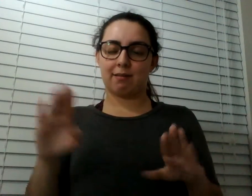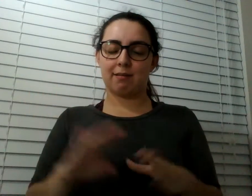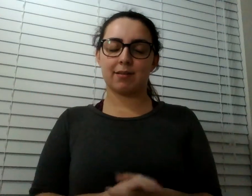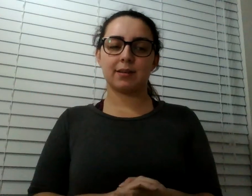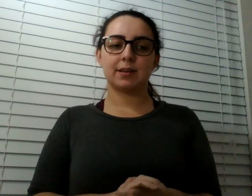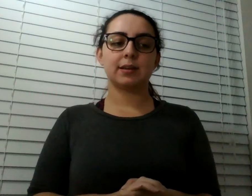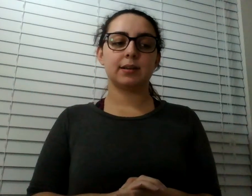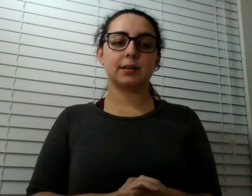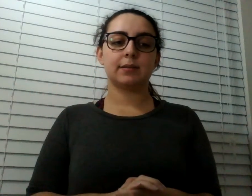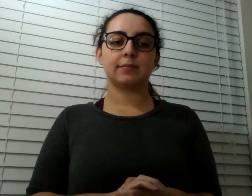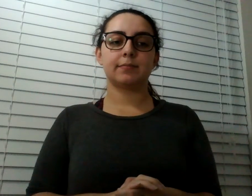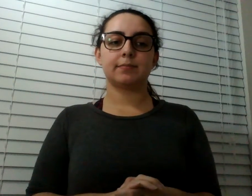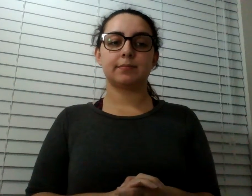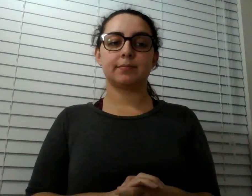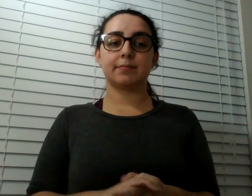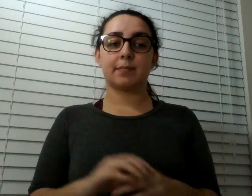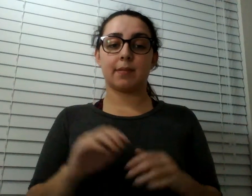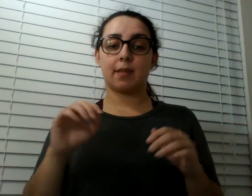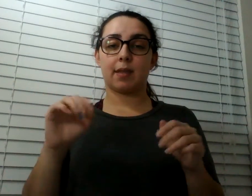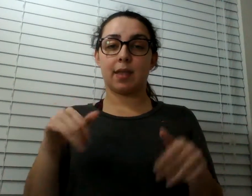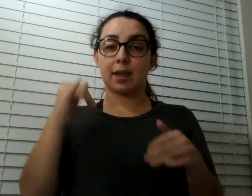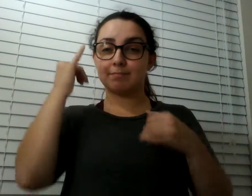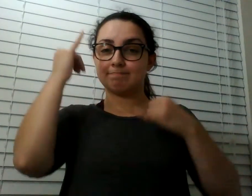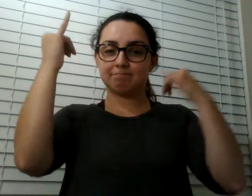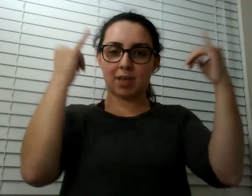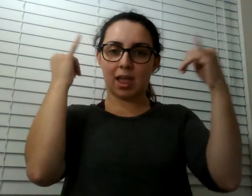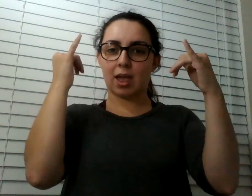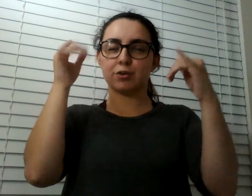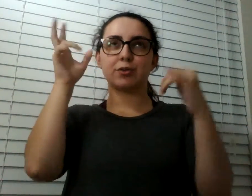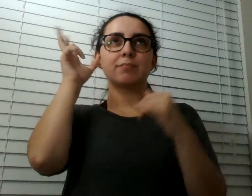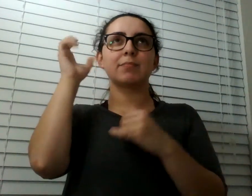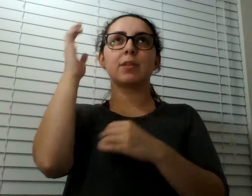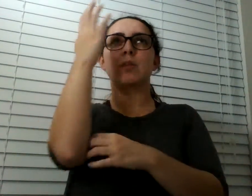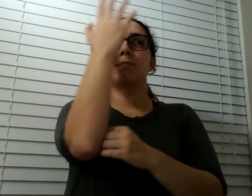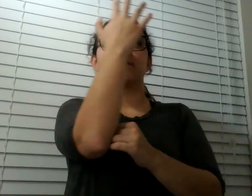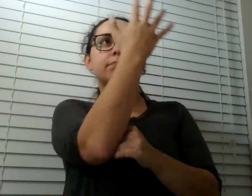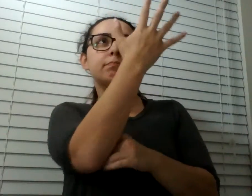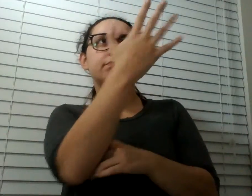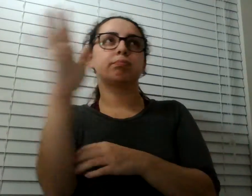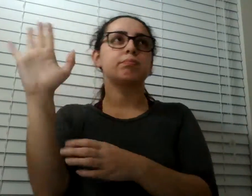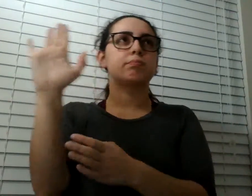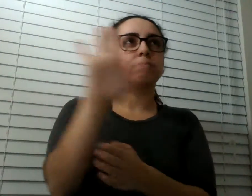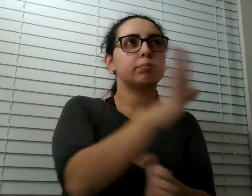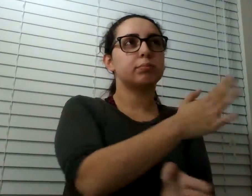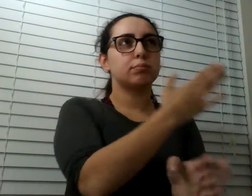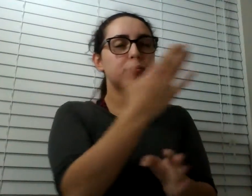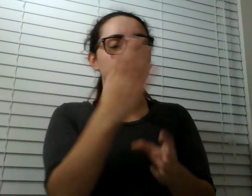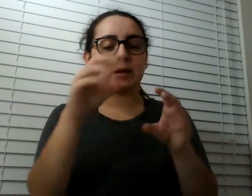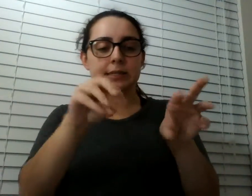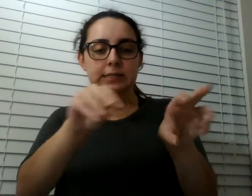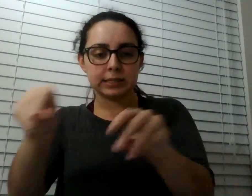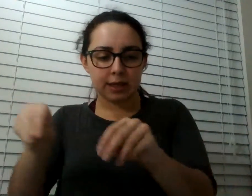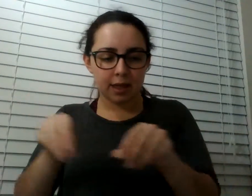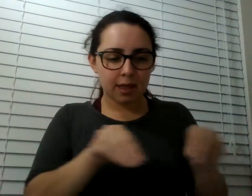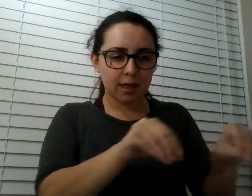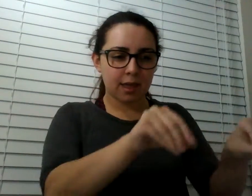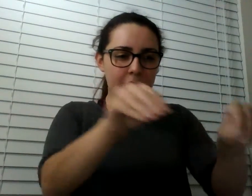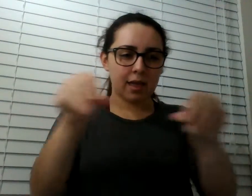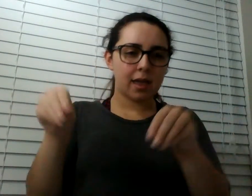And I can imagine the wind going around it and some more sand building up. And it's just this really nice thought of